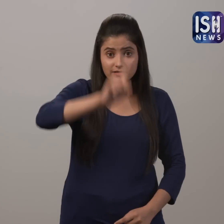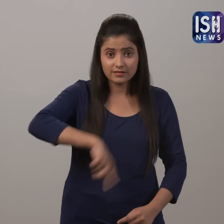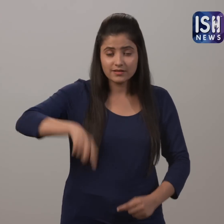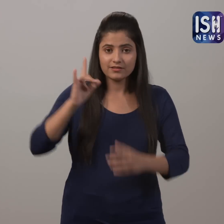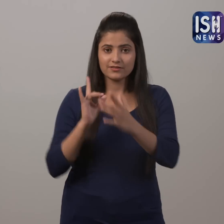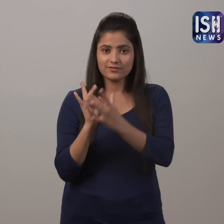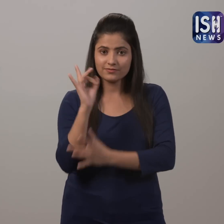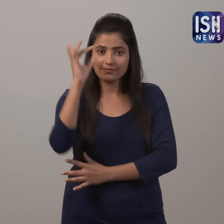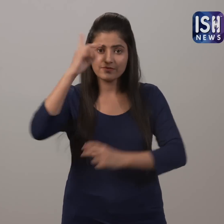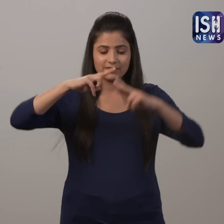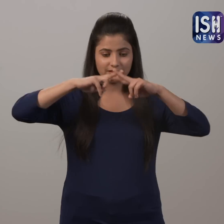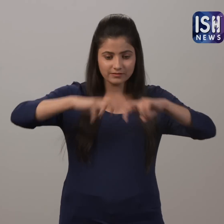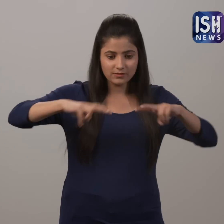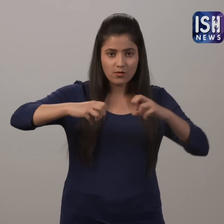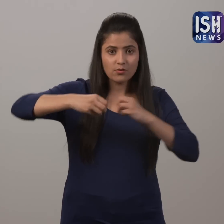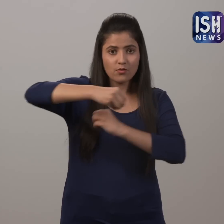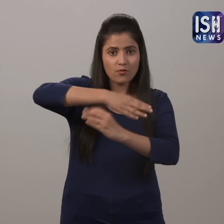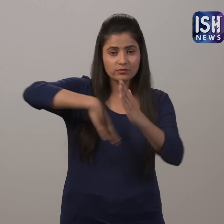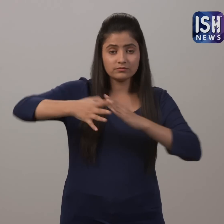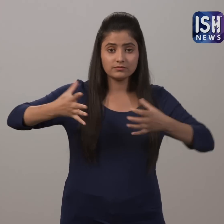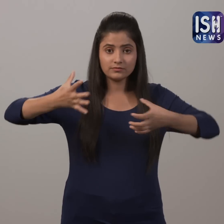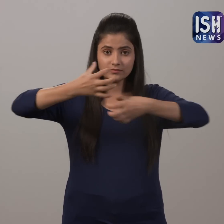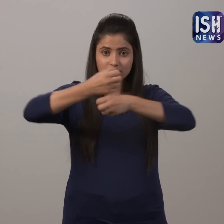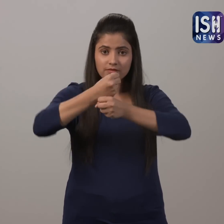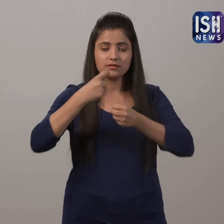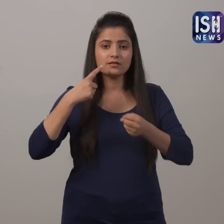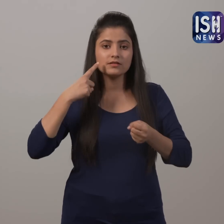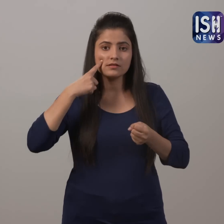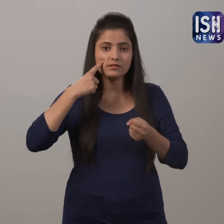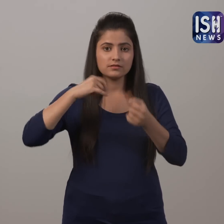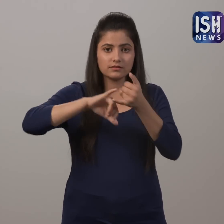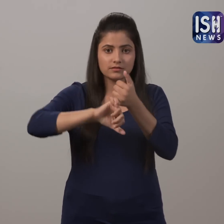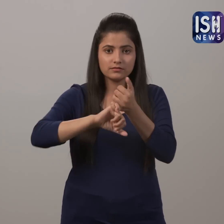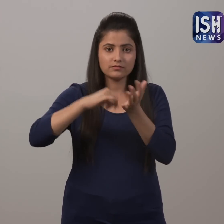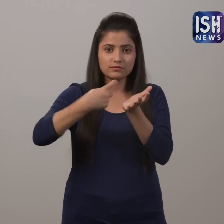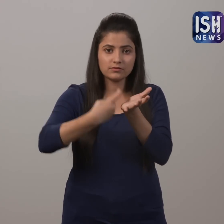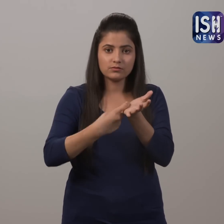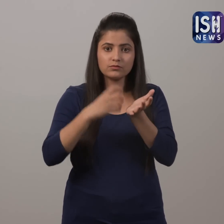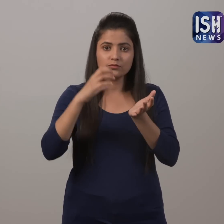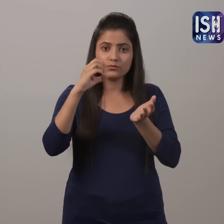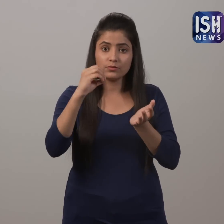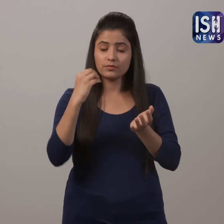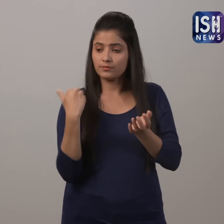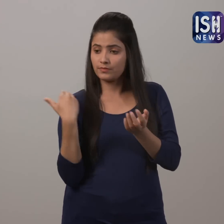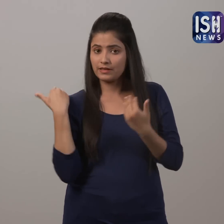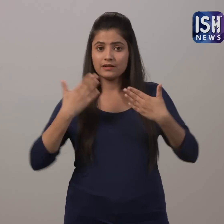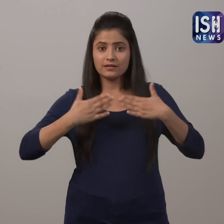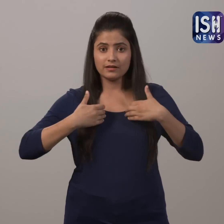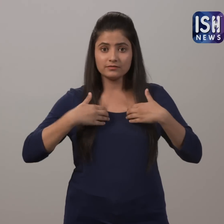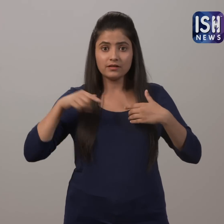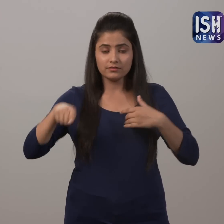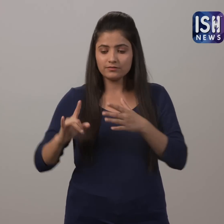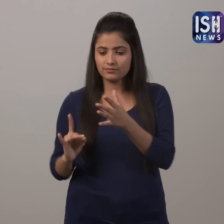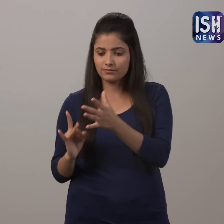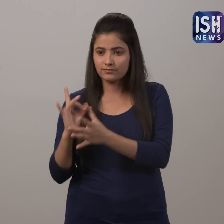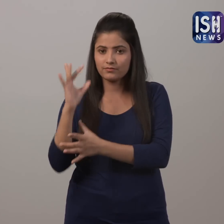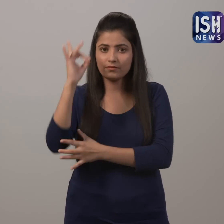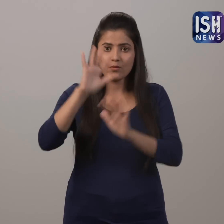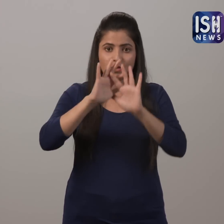The Indian Space Research Organisation ISRO on Thursday launched a rocket into